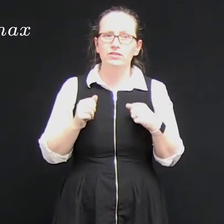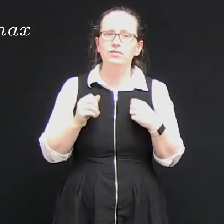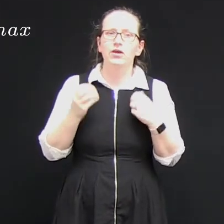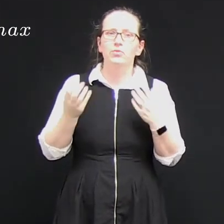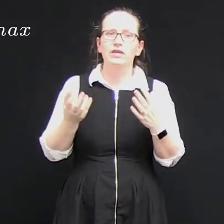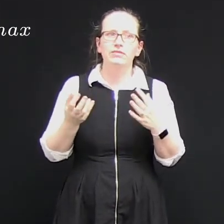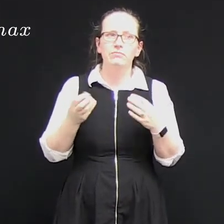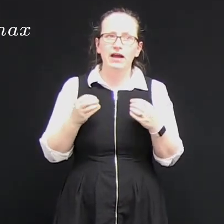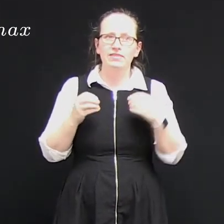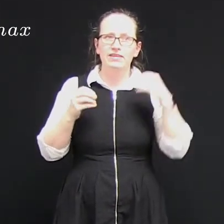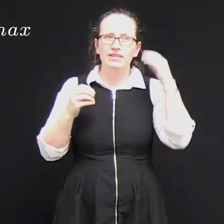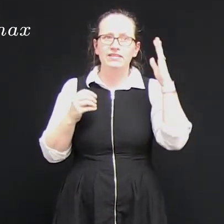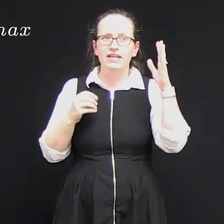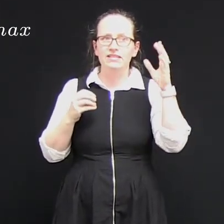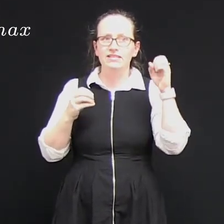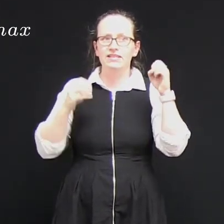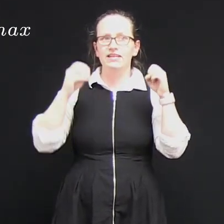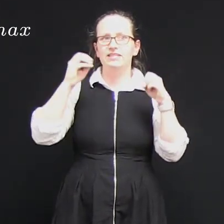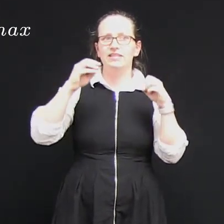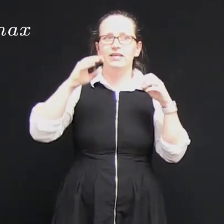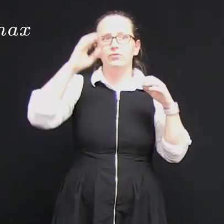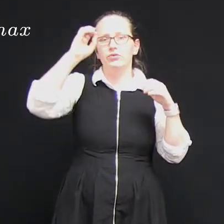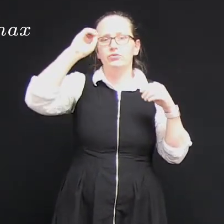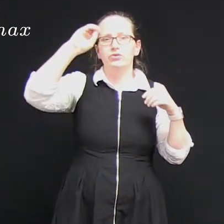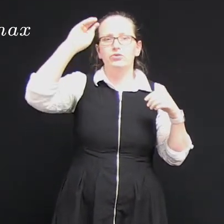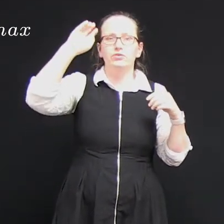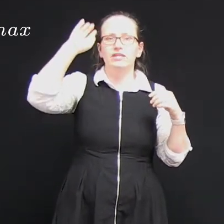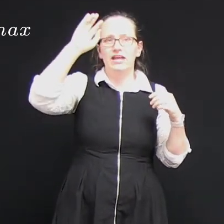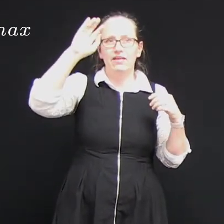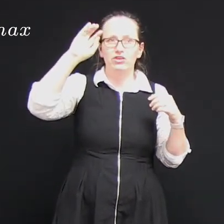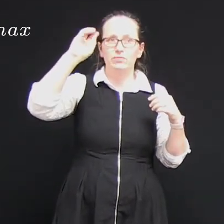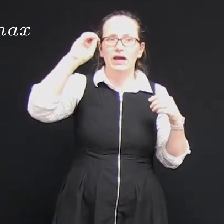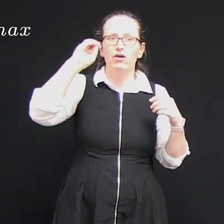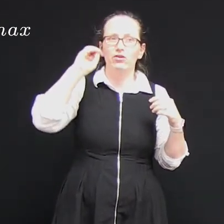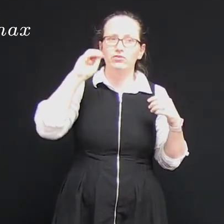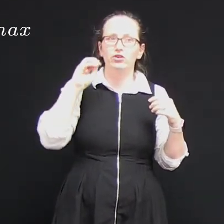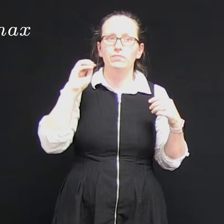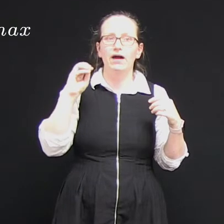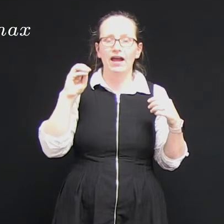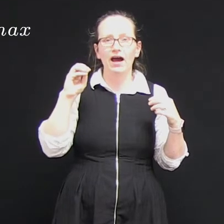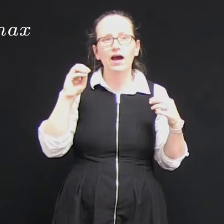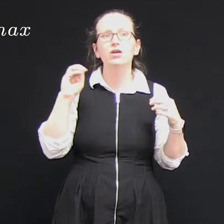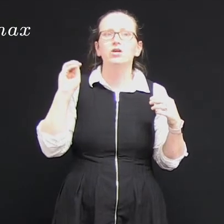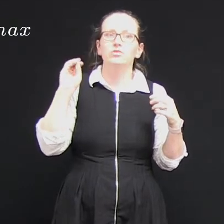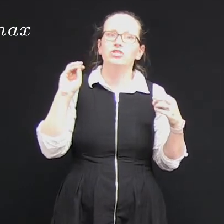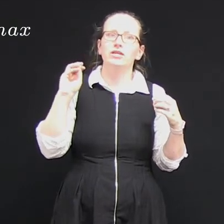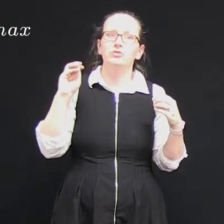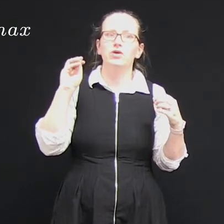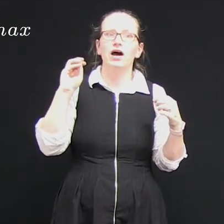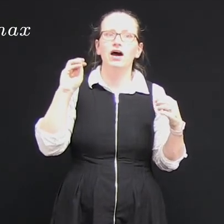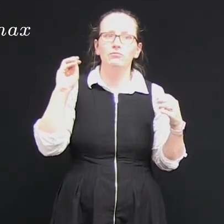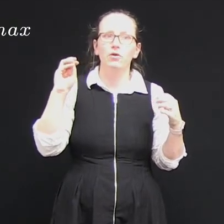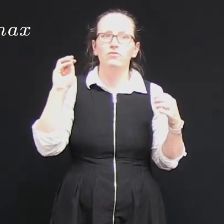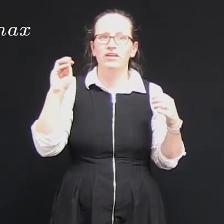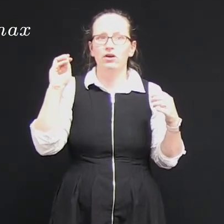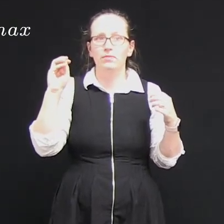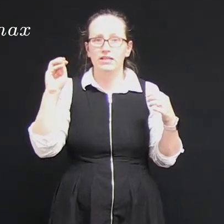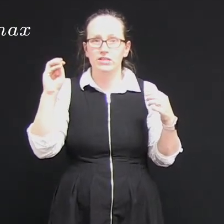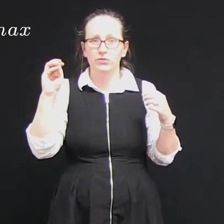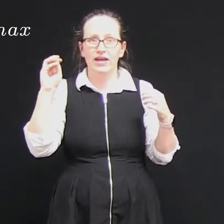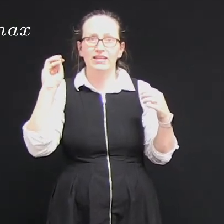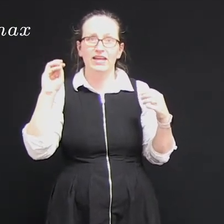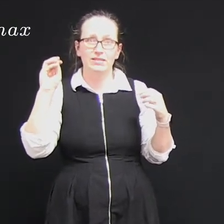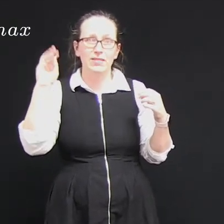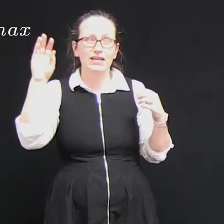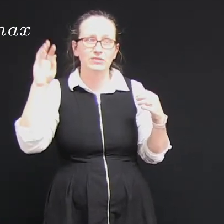dimensions we can write that the intensity is equal to the average power over 2 pi r which is equal to a half rho v